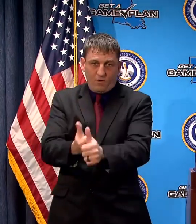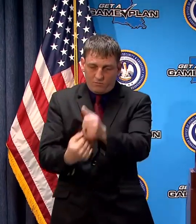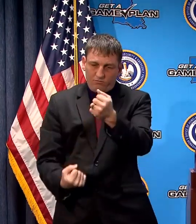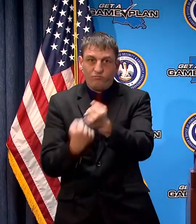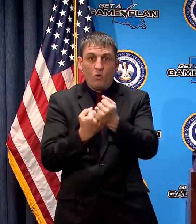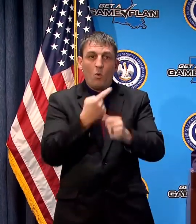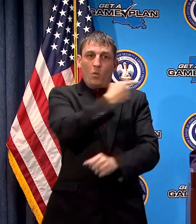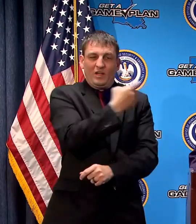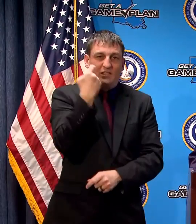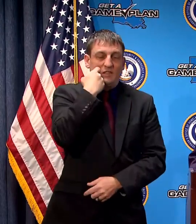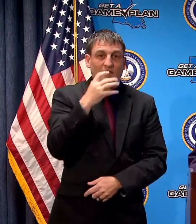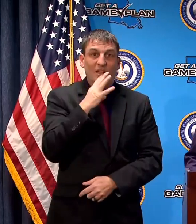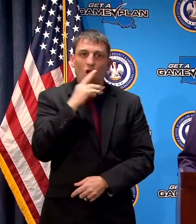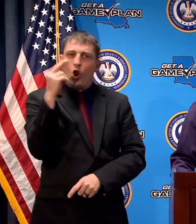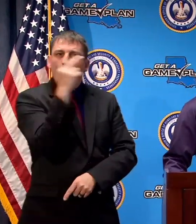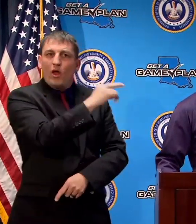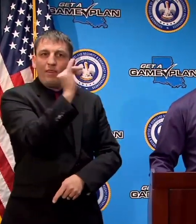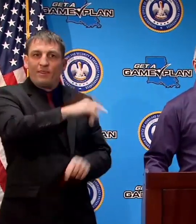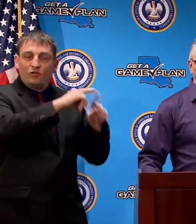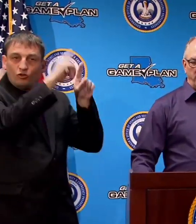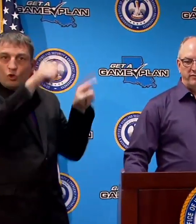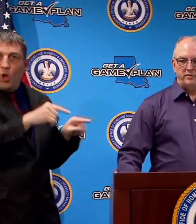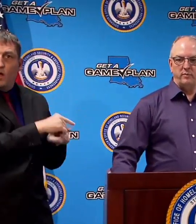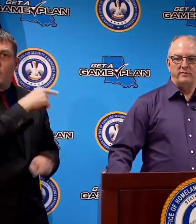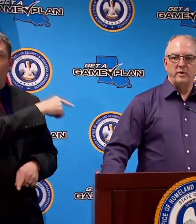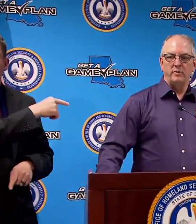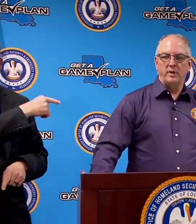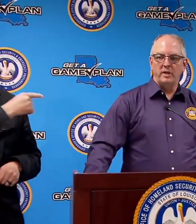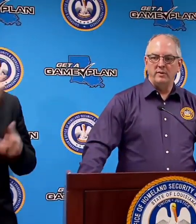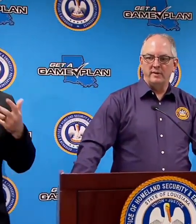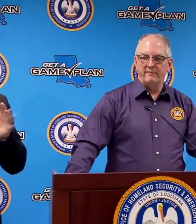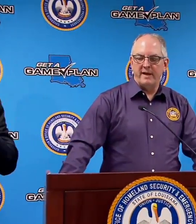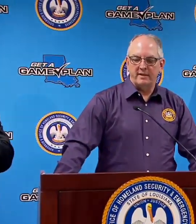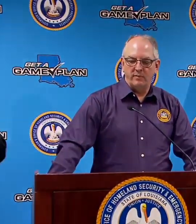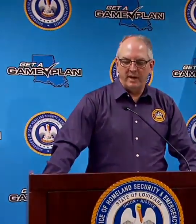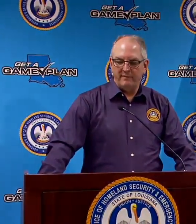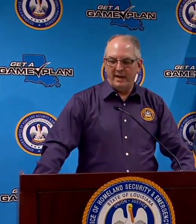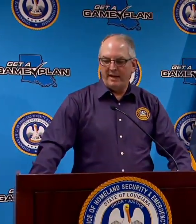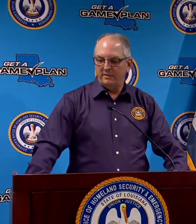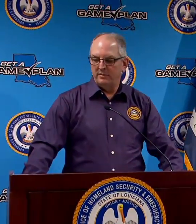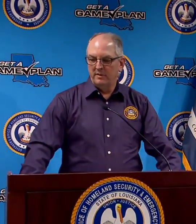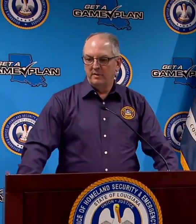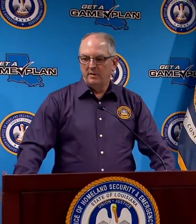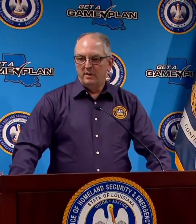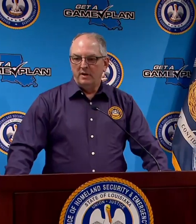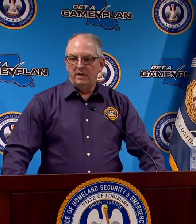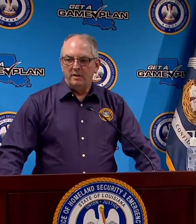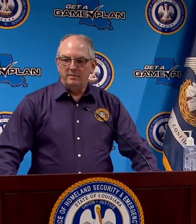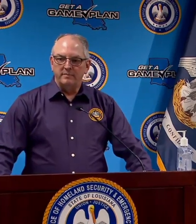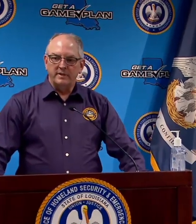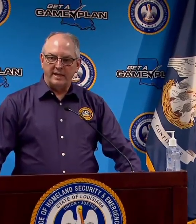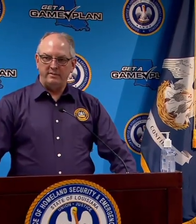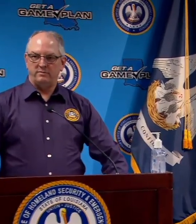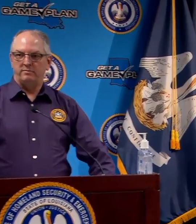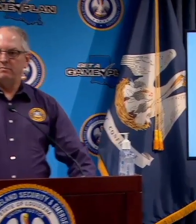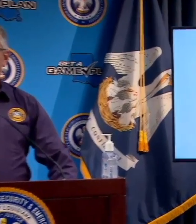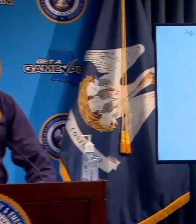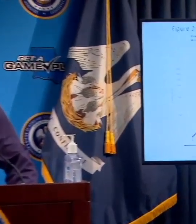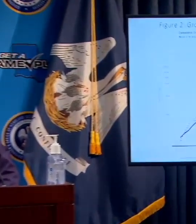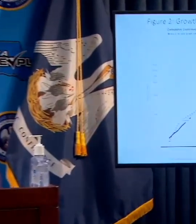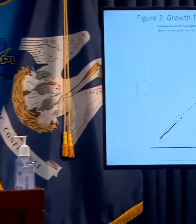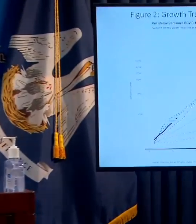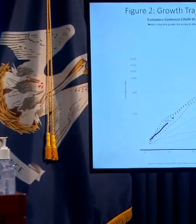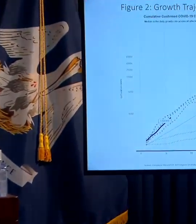if you look at this chart and the other ones that we've shown you including the fact that we have the highest case